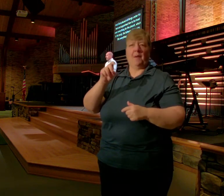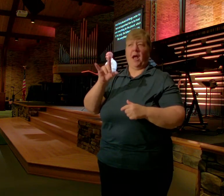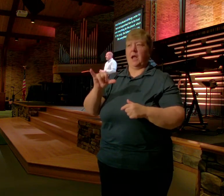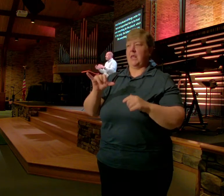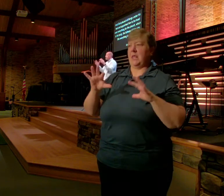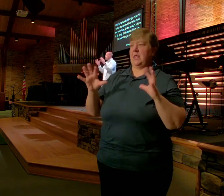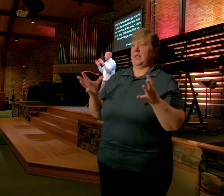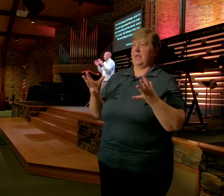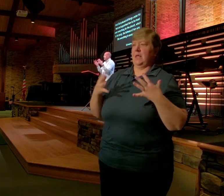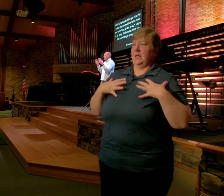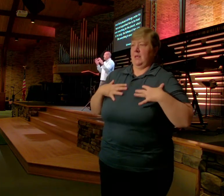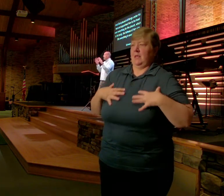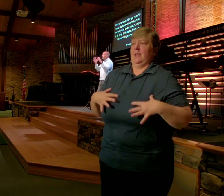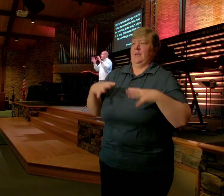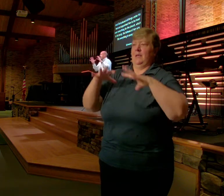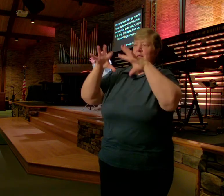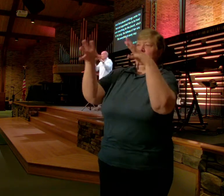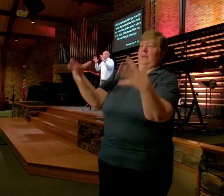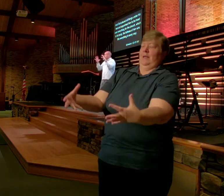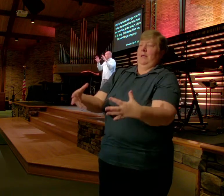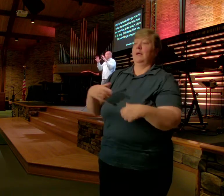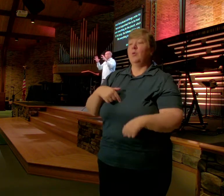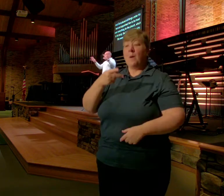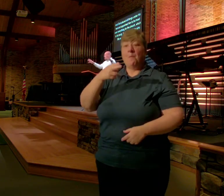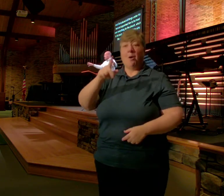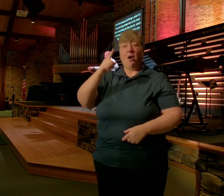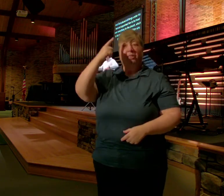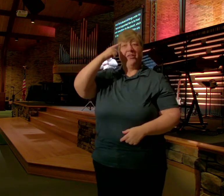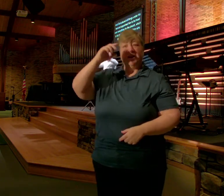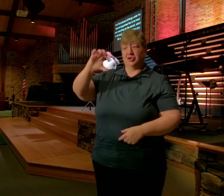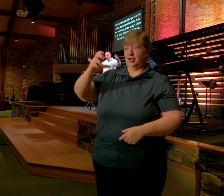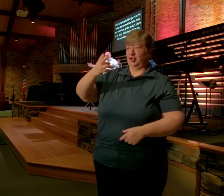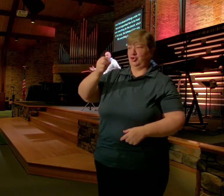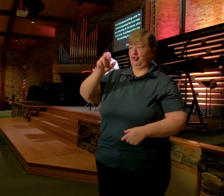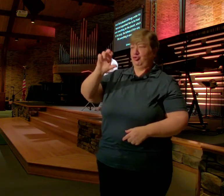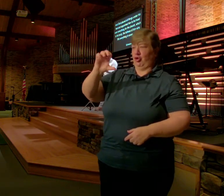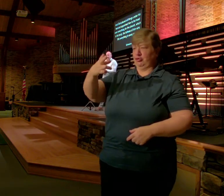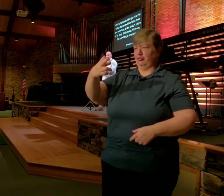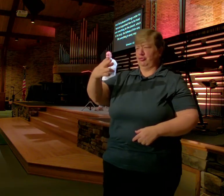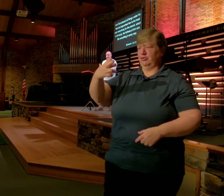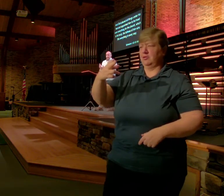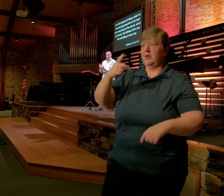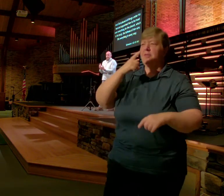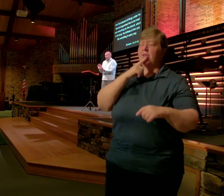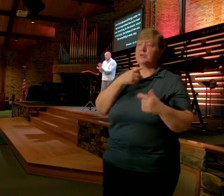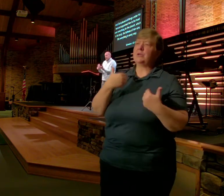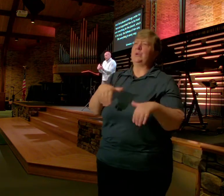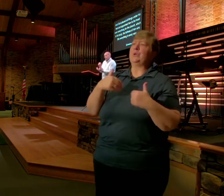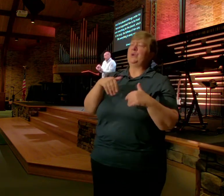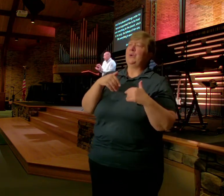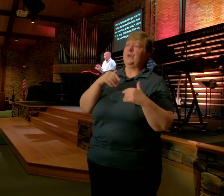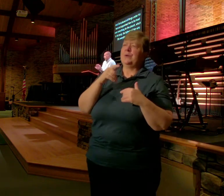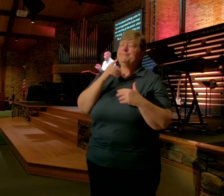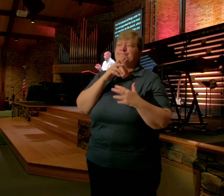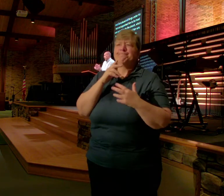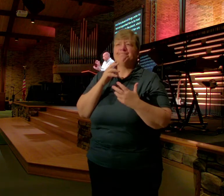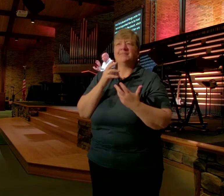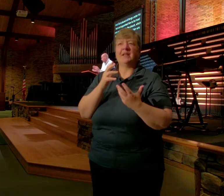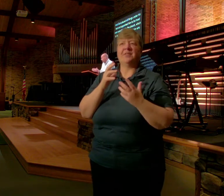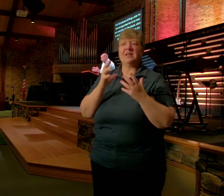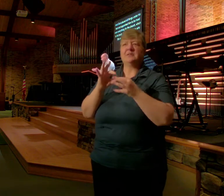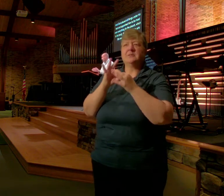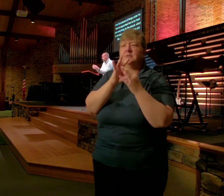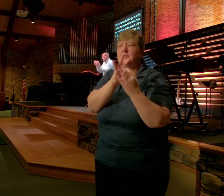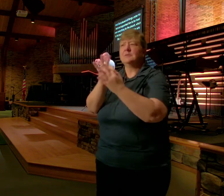There is When he thinks Of church He realizes There's this Mystical union Again It's not a metaphor It